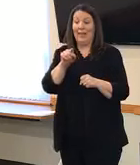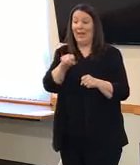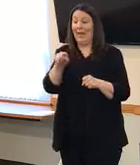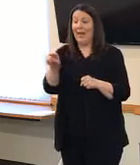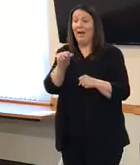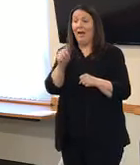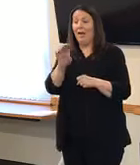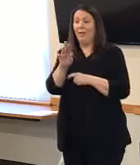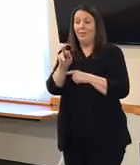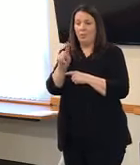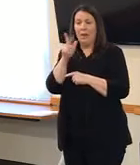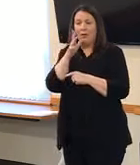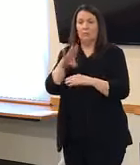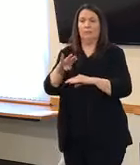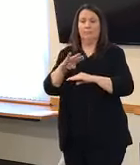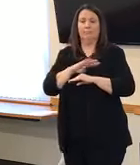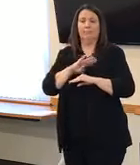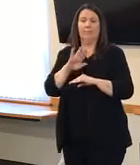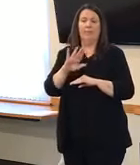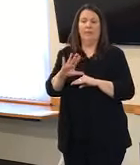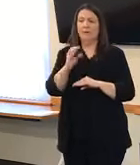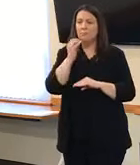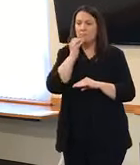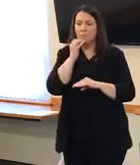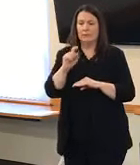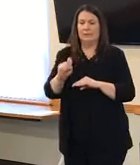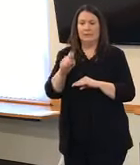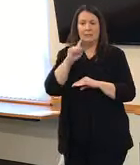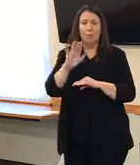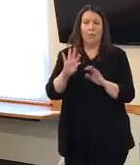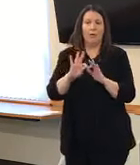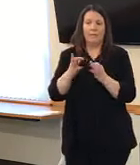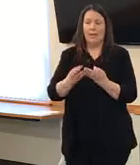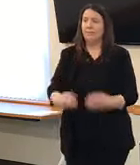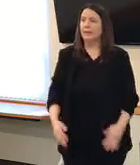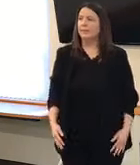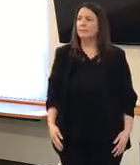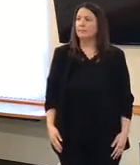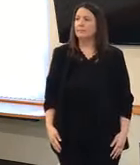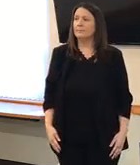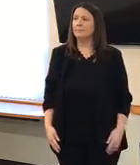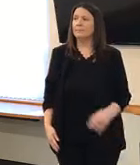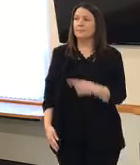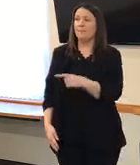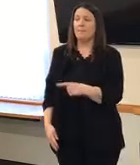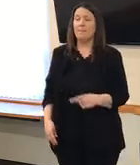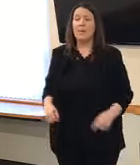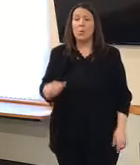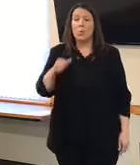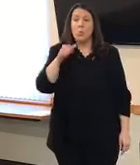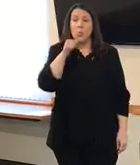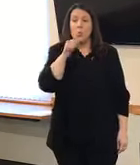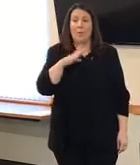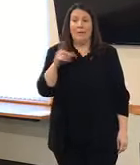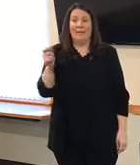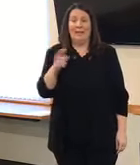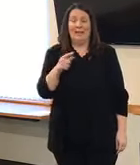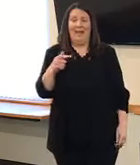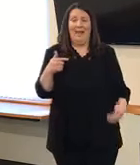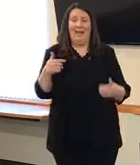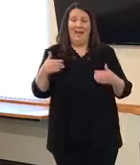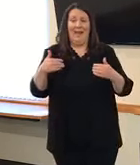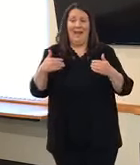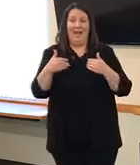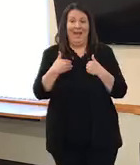of that family, as well as the demand and supply exists. I have a question for the county administration. Okay, we will